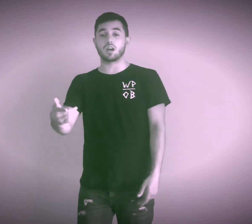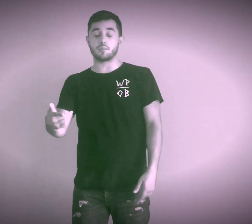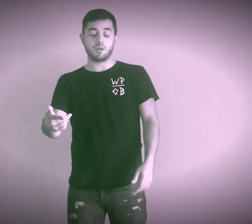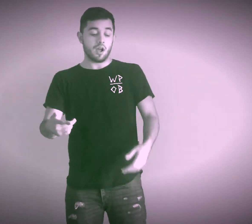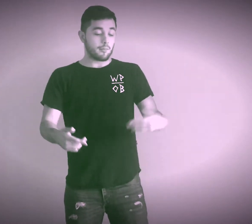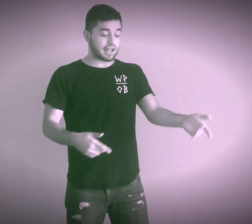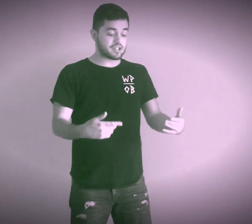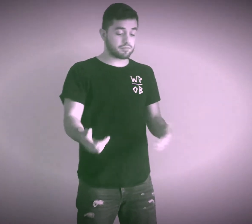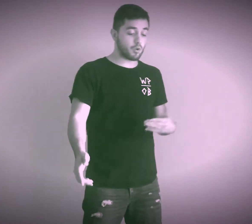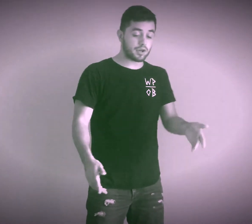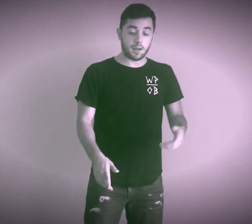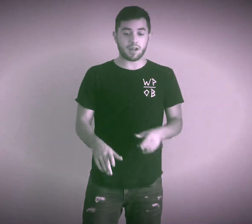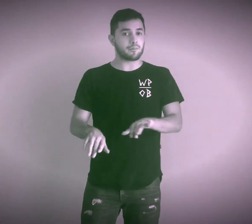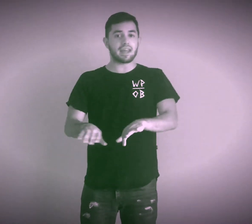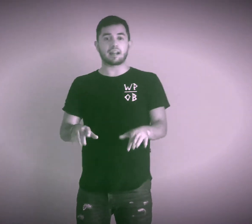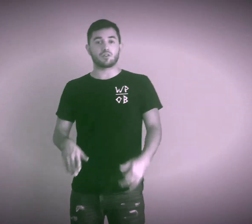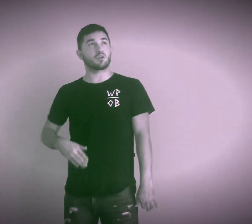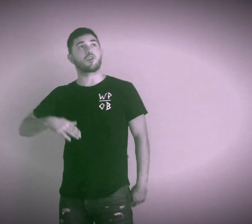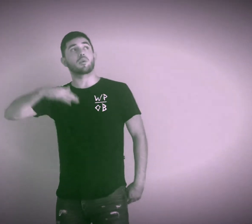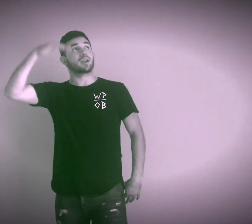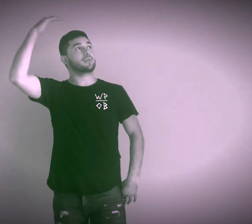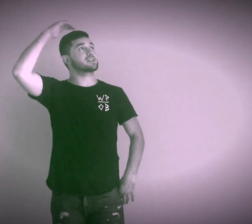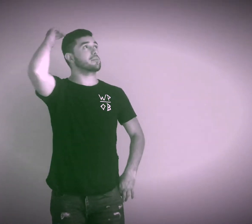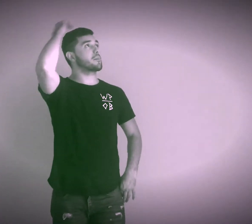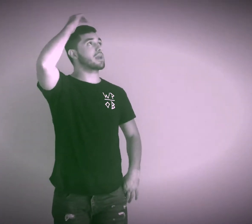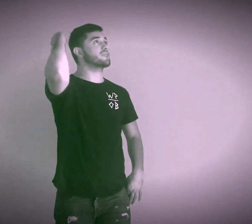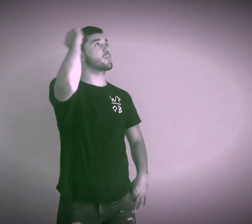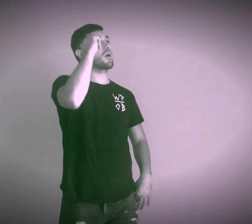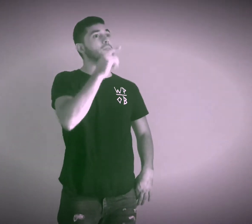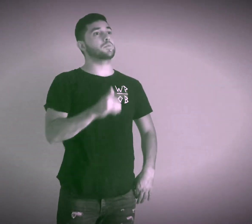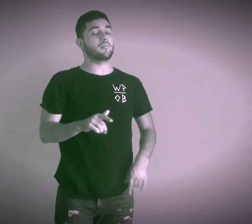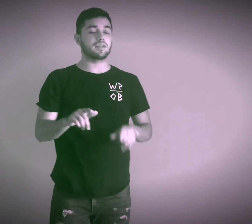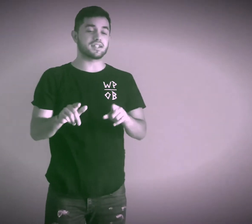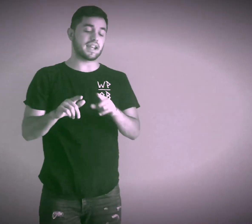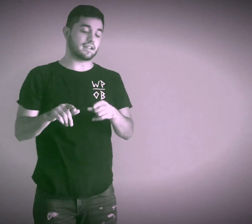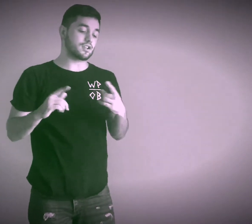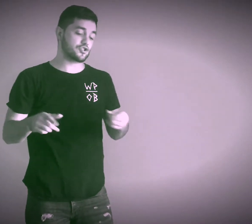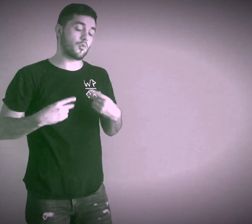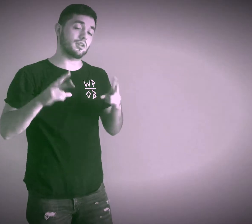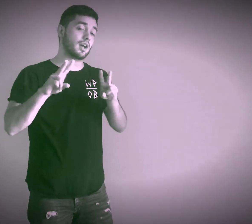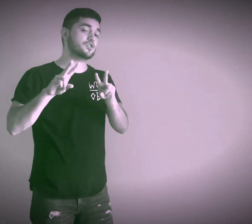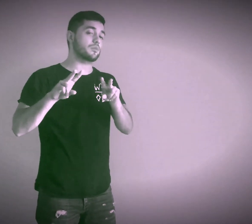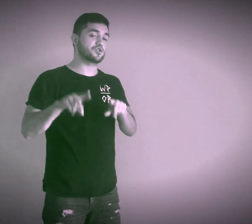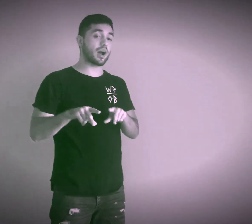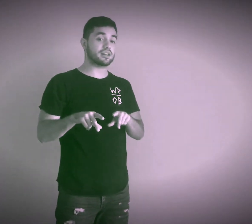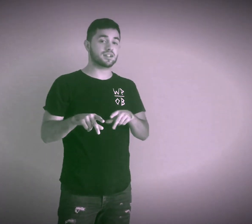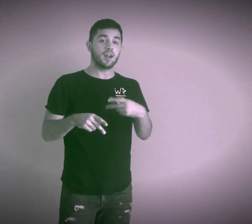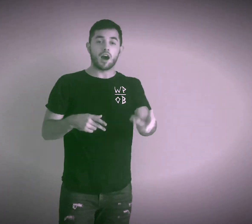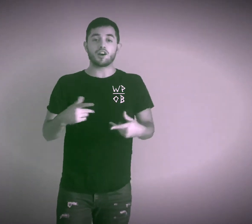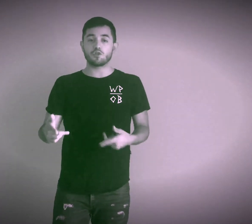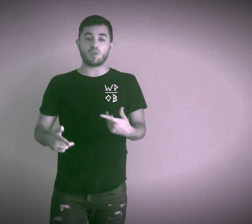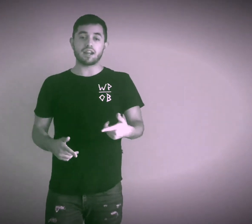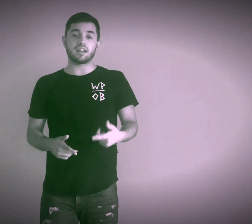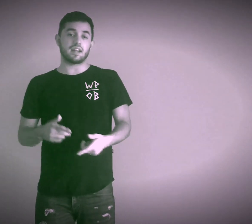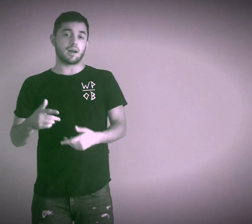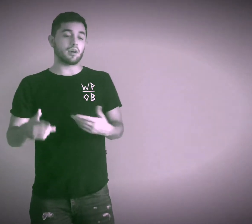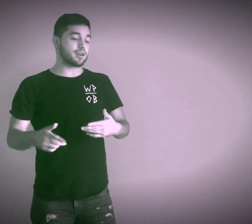to come Plans of blowing up, got me acting or growing up Cause I'm the man from where I'm from I'm understandin' and show it love, show it twice Underrated and I'm